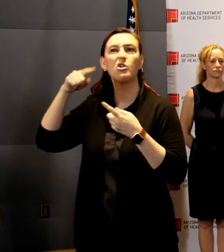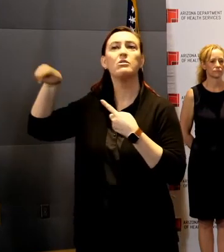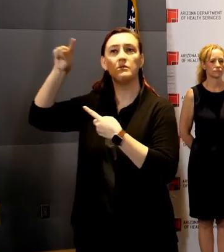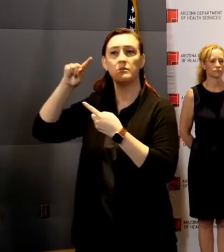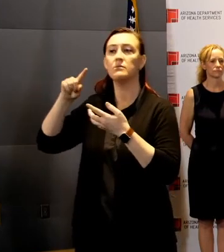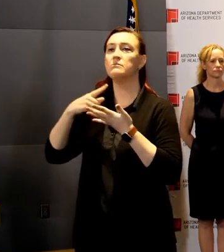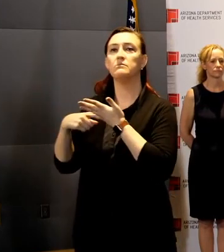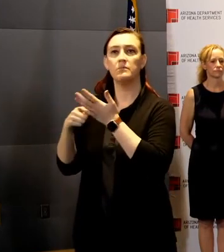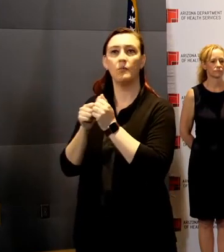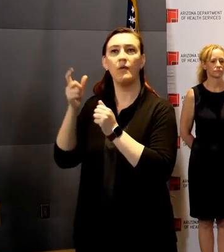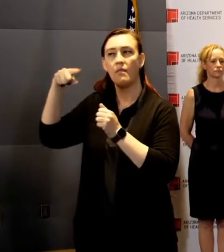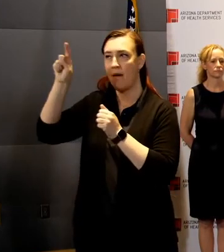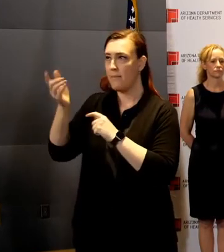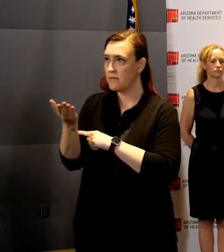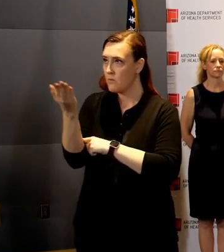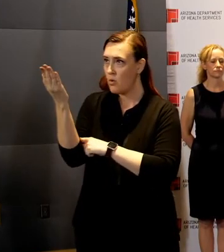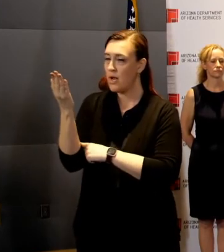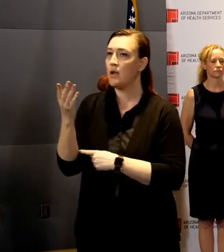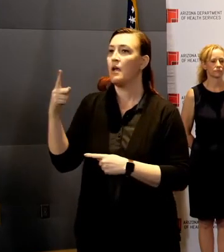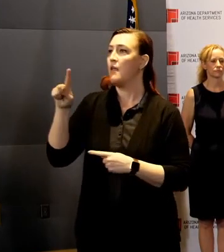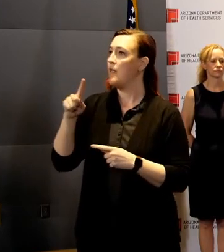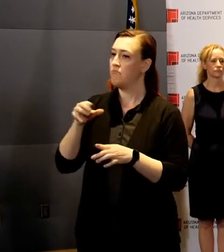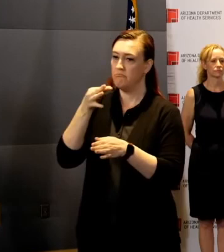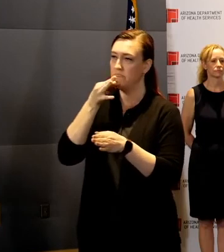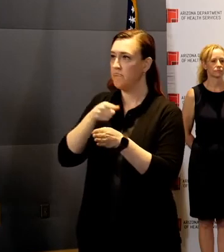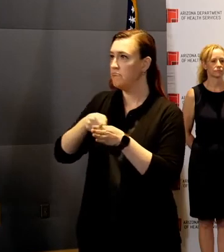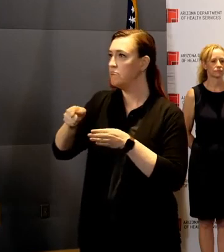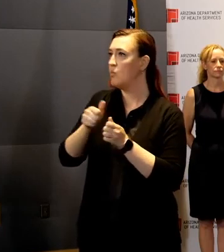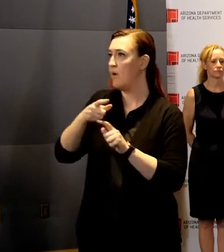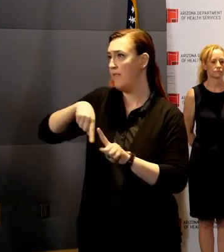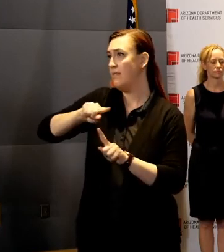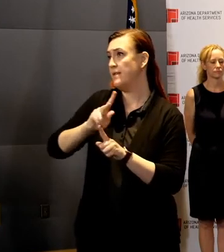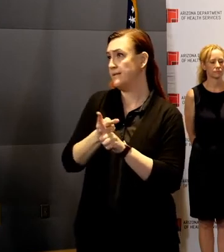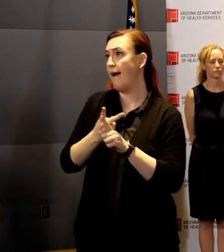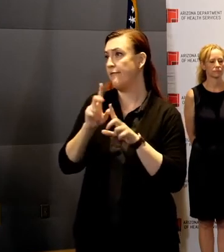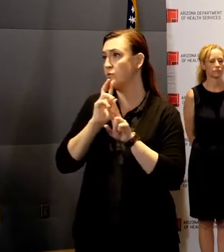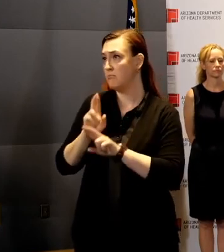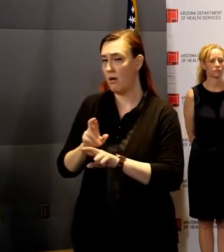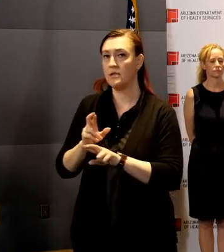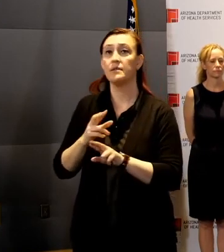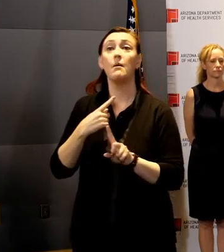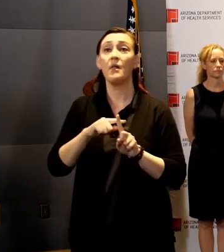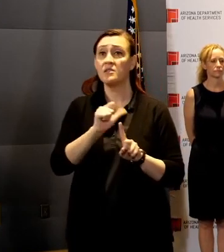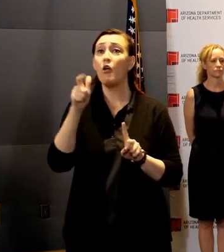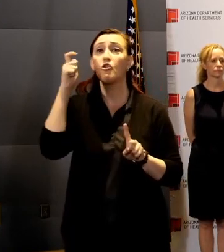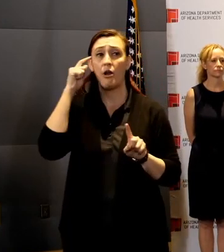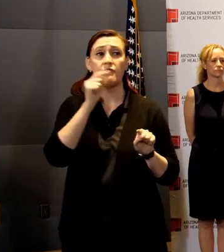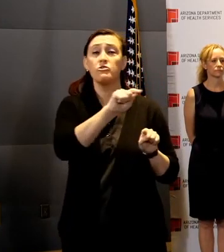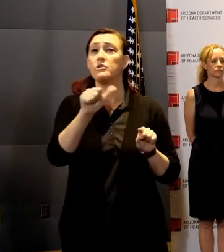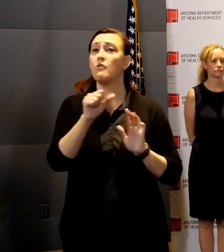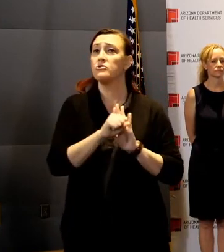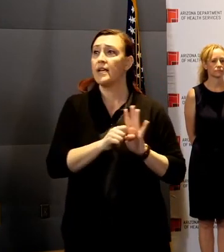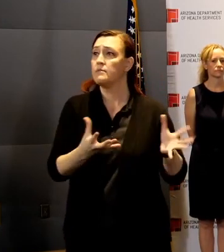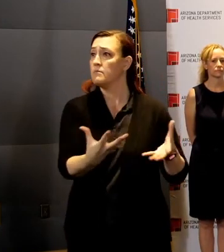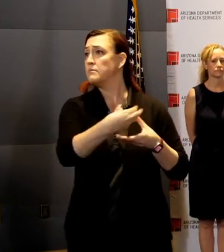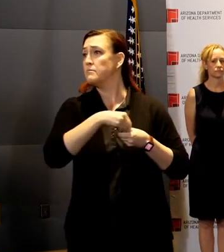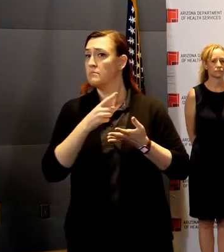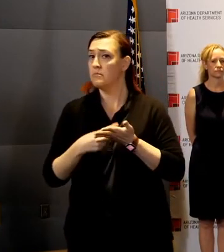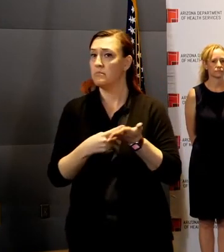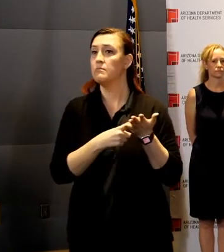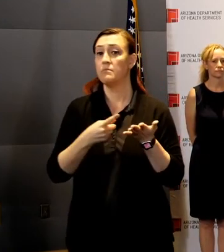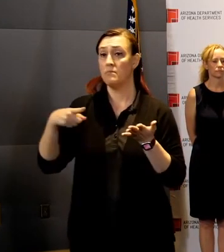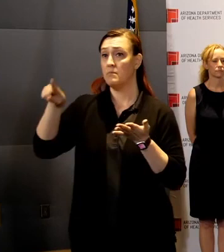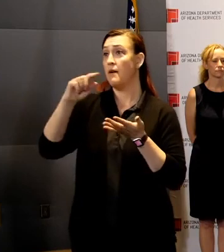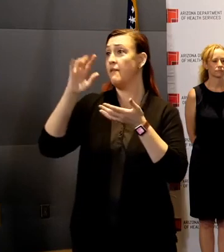subject matter experts, and the state's governors, where they indicated additional guidance will be